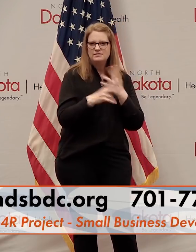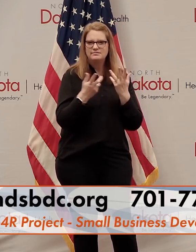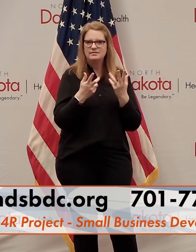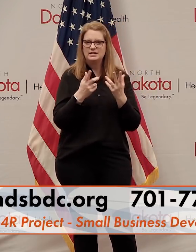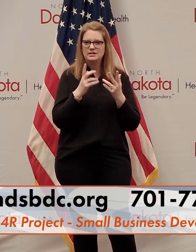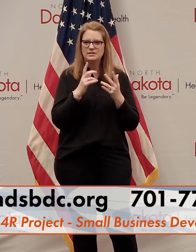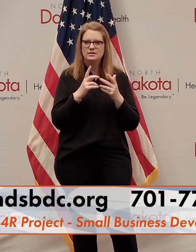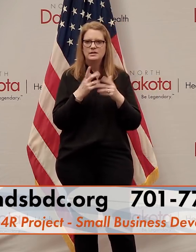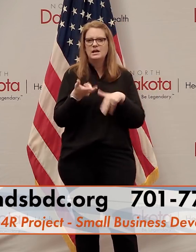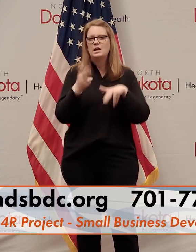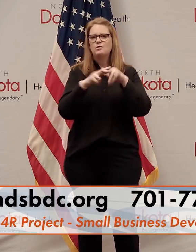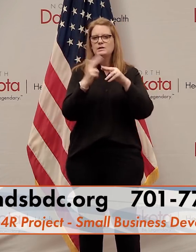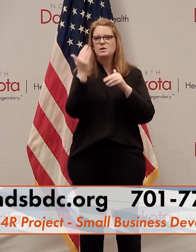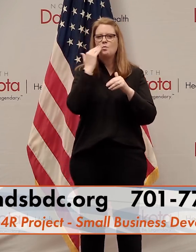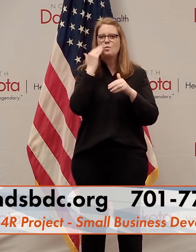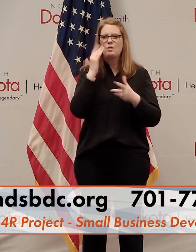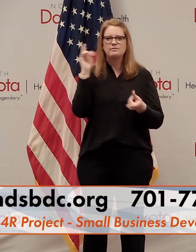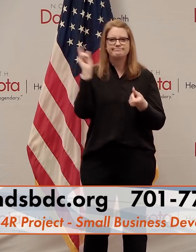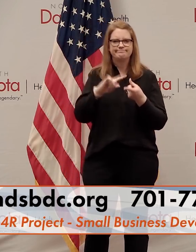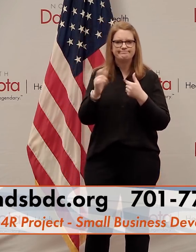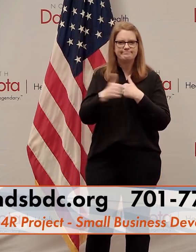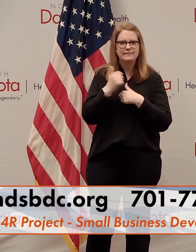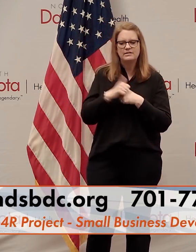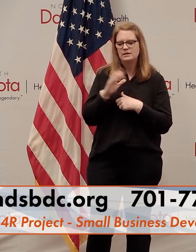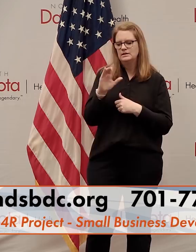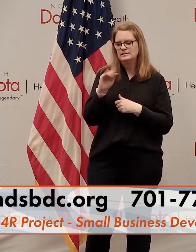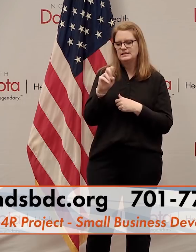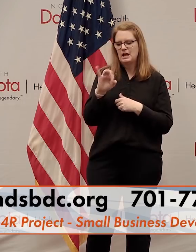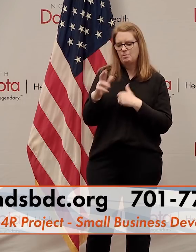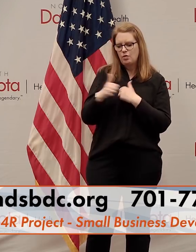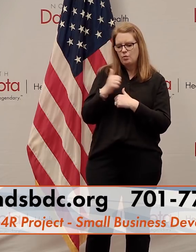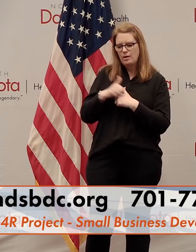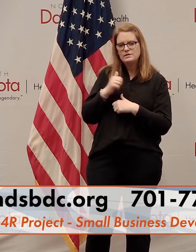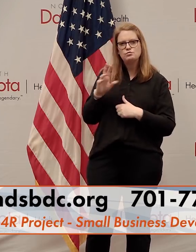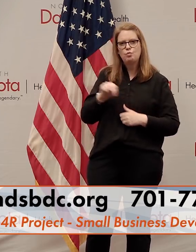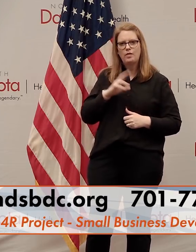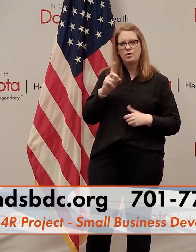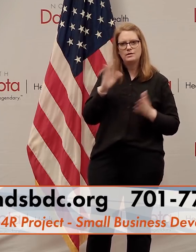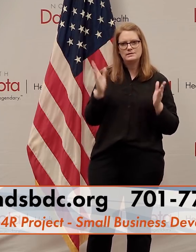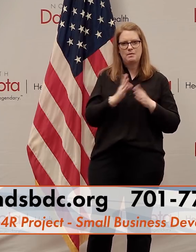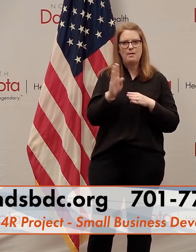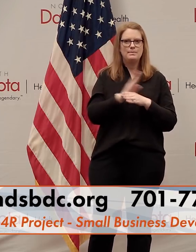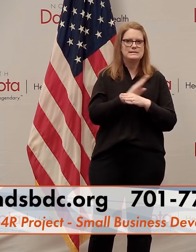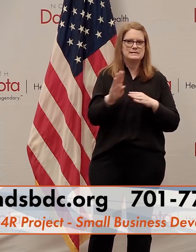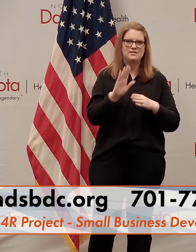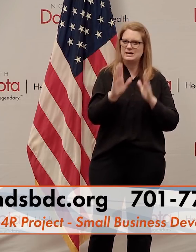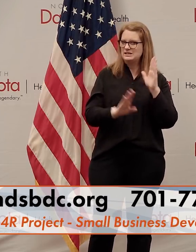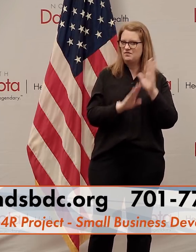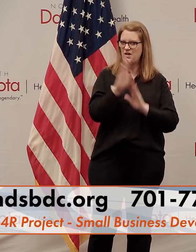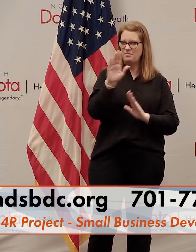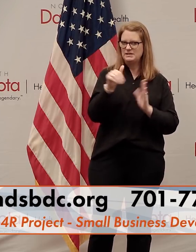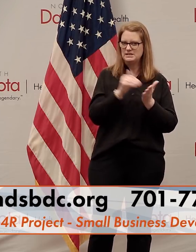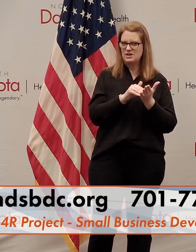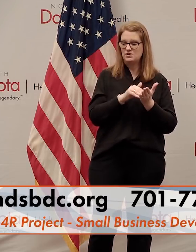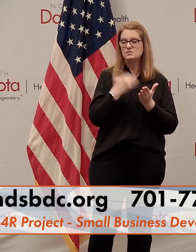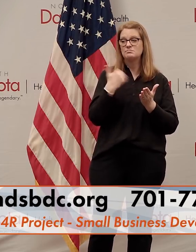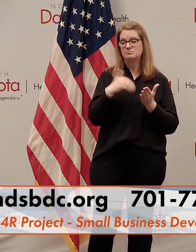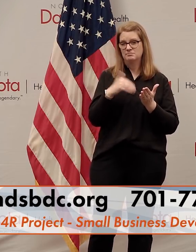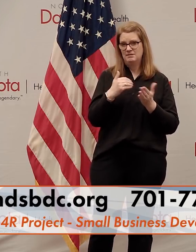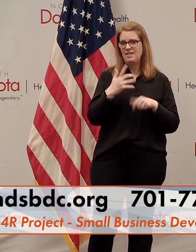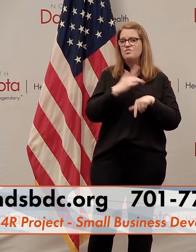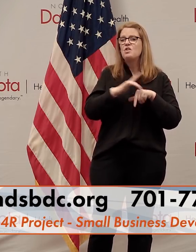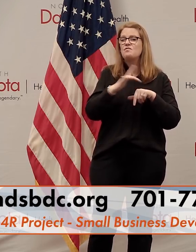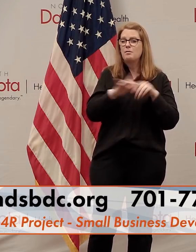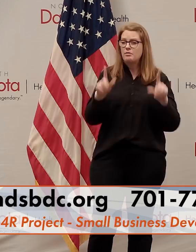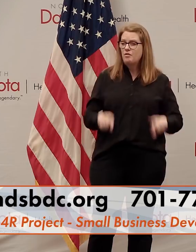of plans, increasing awareness, mitigating risk of cyber threats. North Dakota small business development centers can help you on all of these and more.